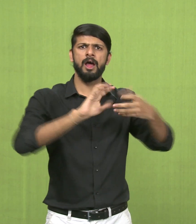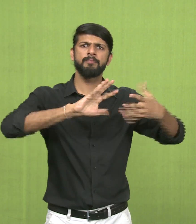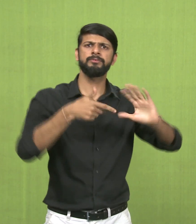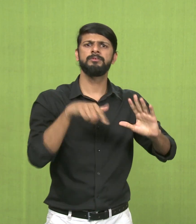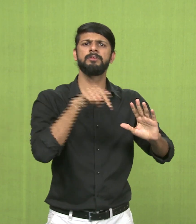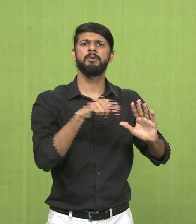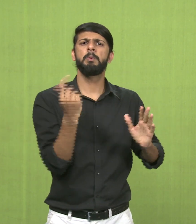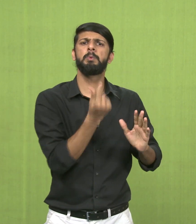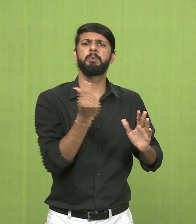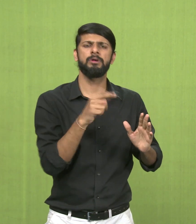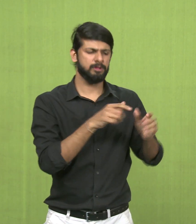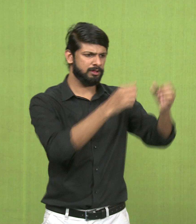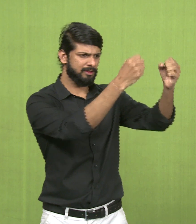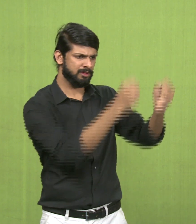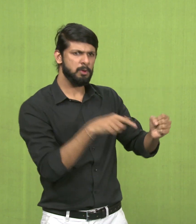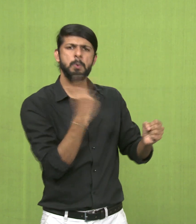Manufactured, it is man-made.